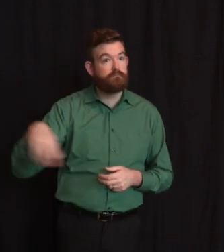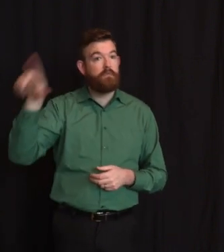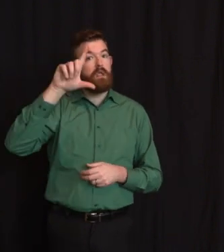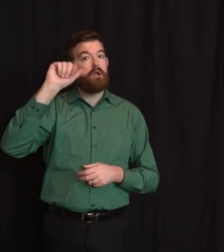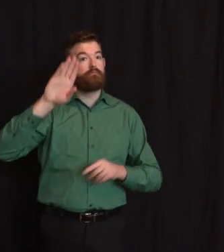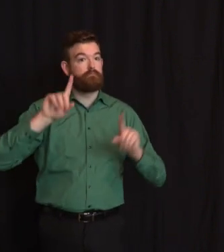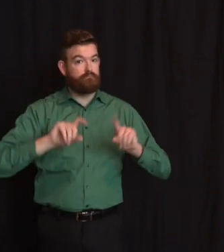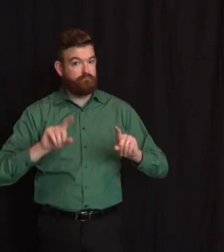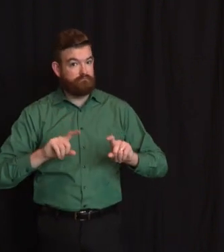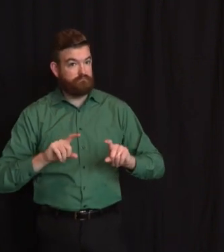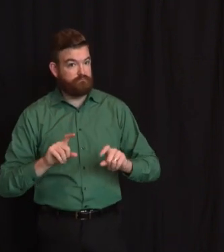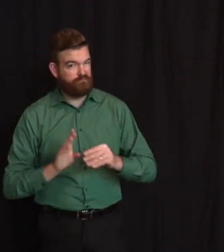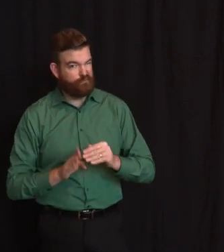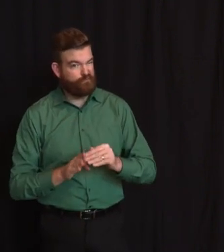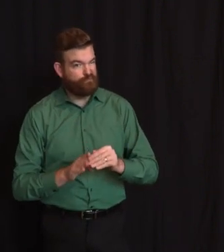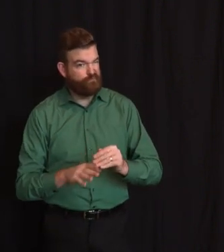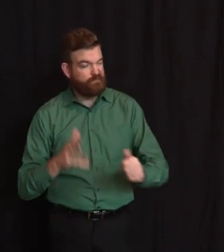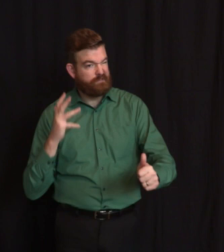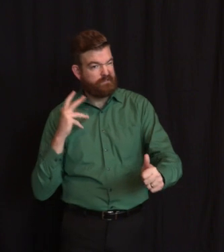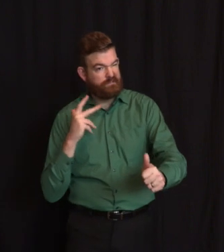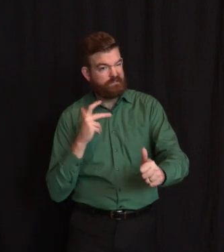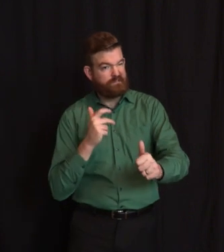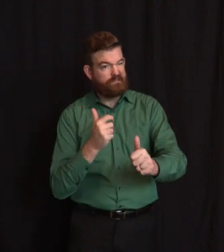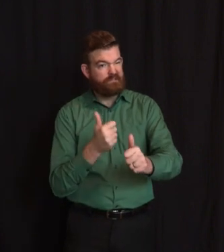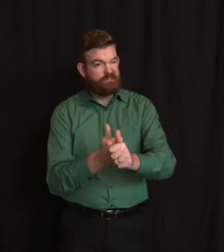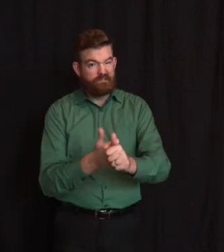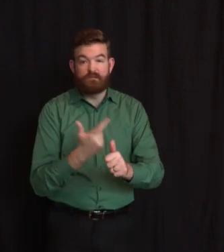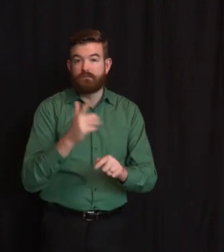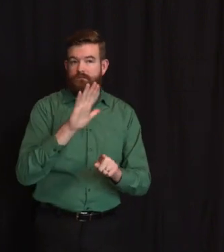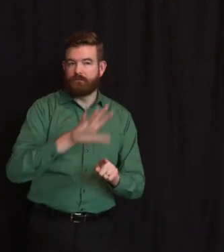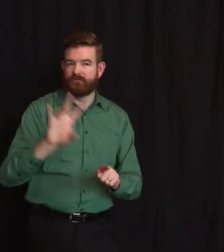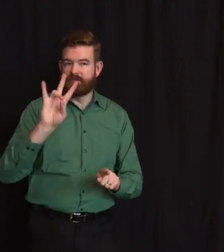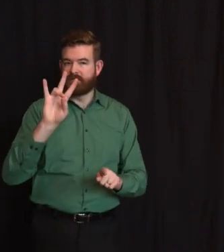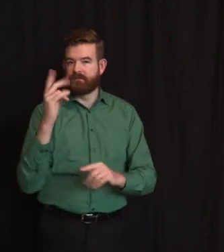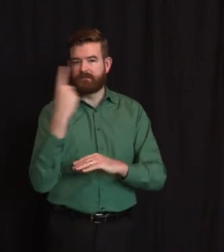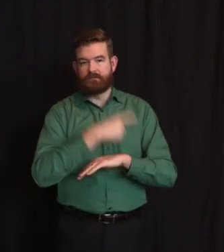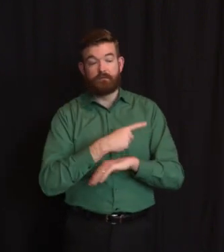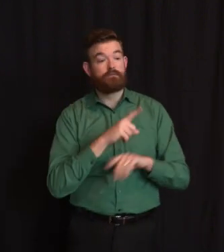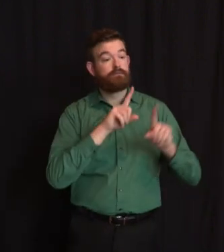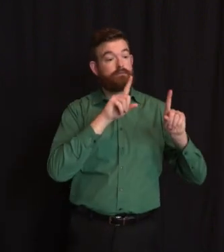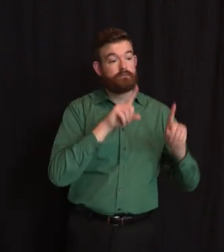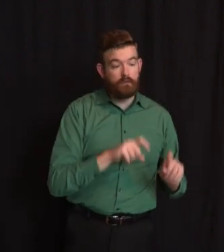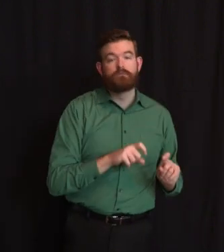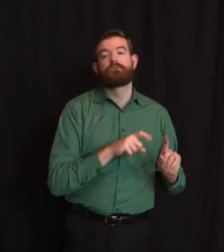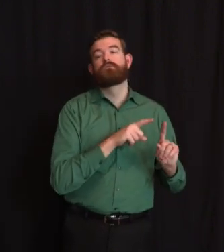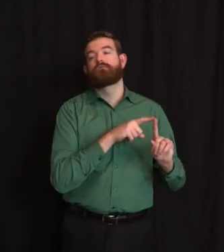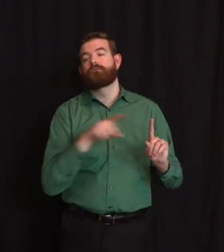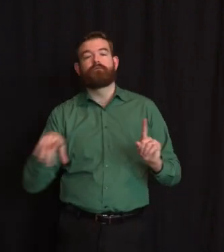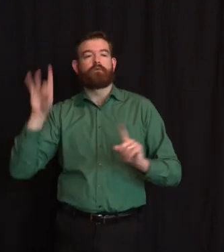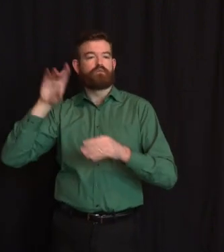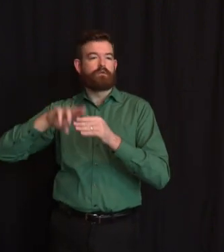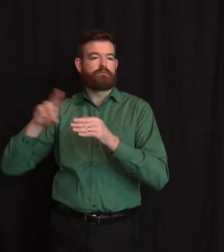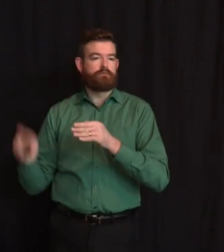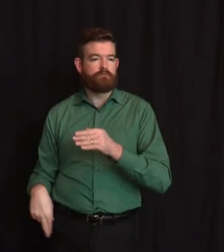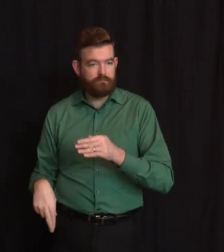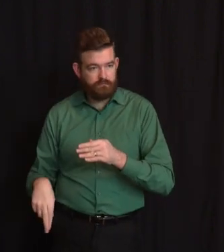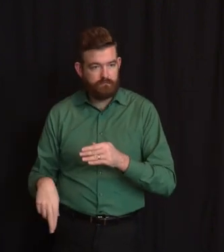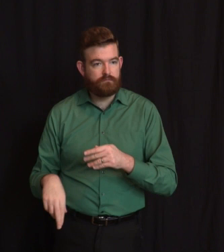So for everybody out there who's wondering sort of what's the timing on this, there's something, again, I'm going to go out a little bit over my